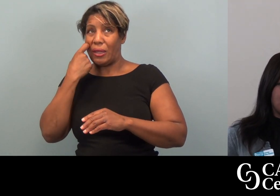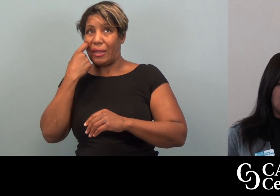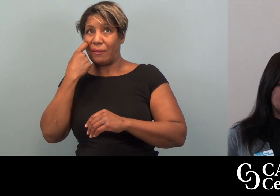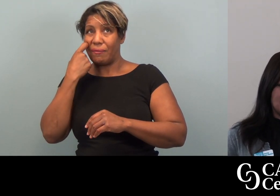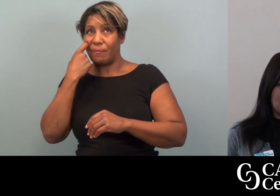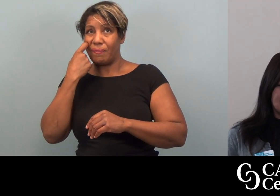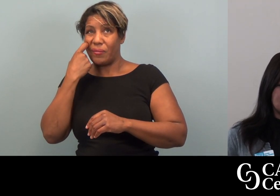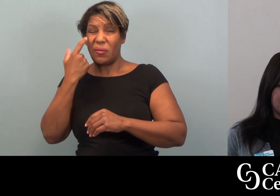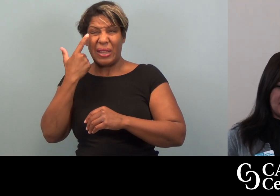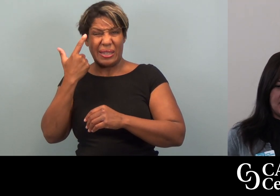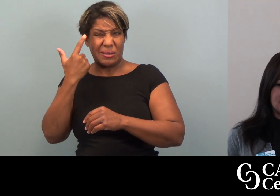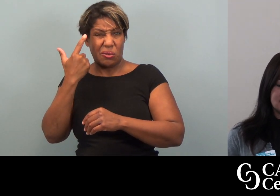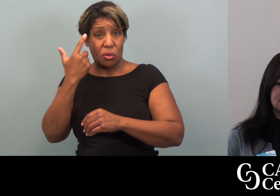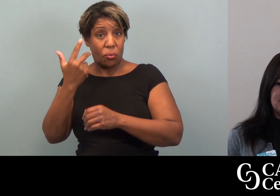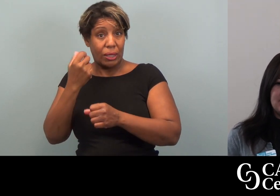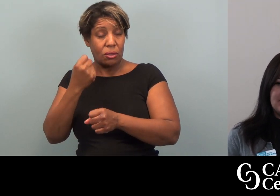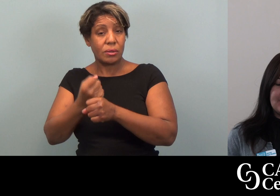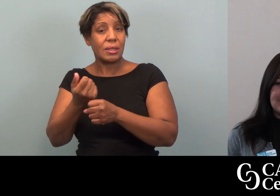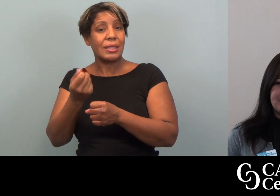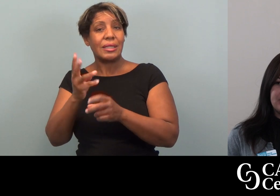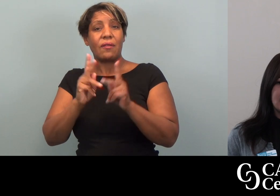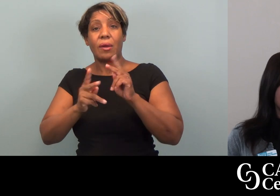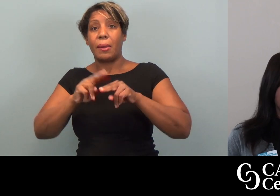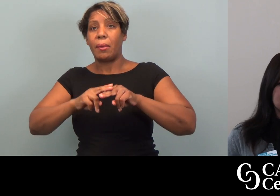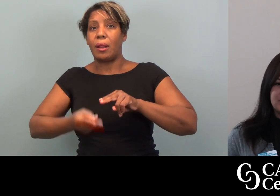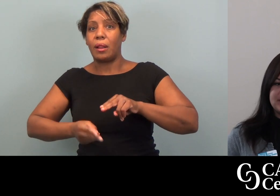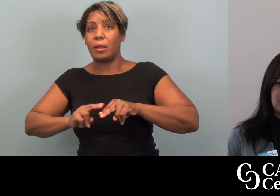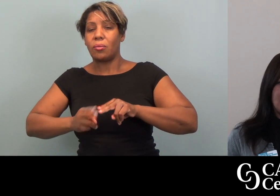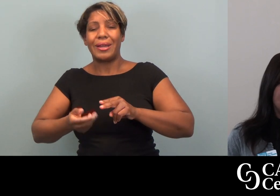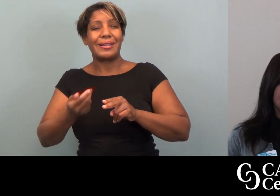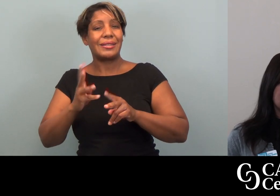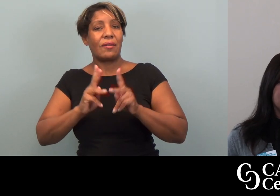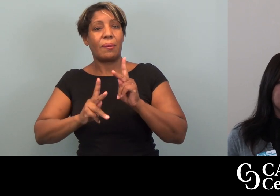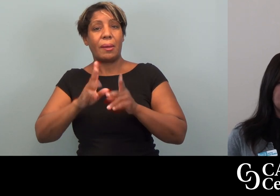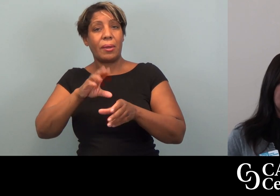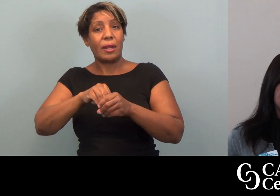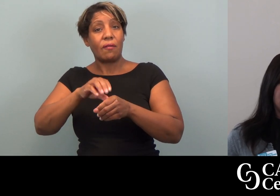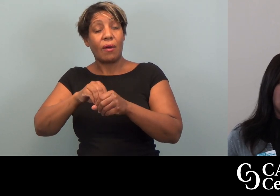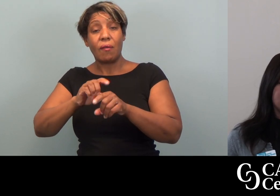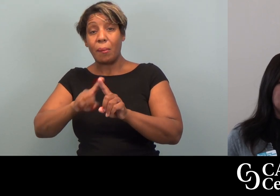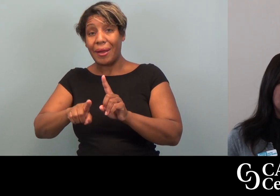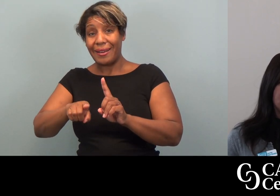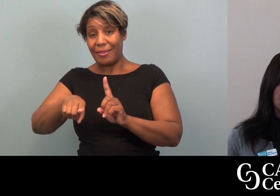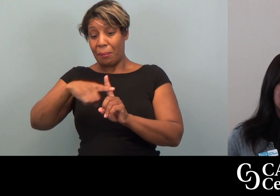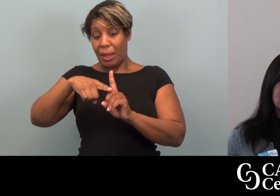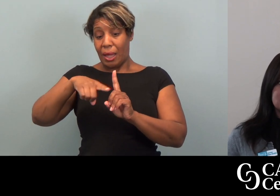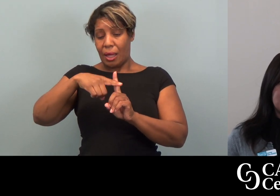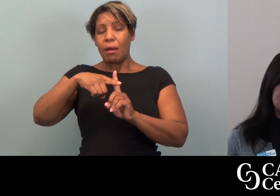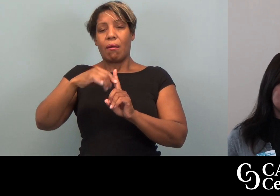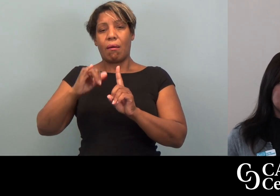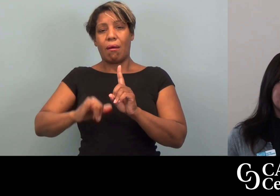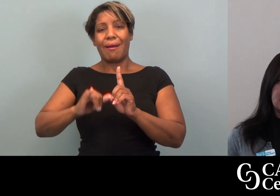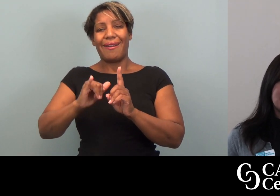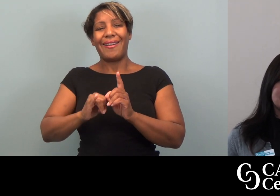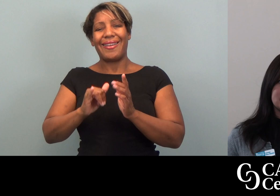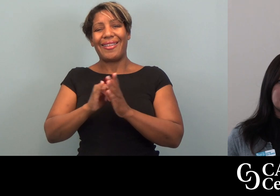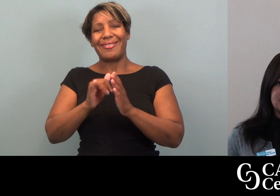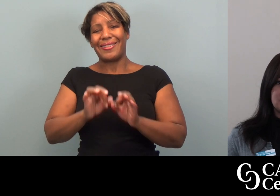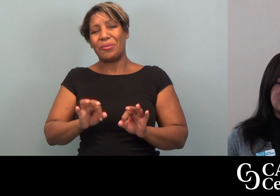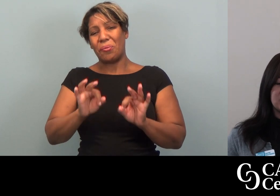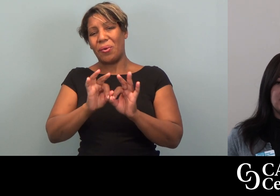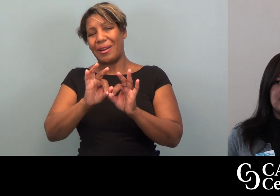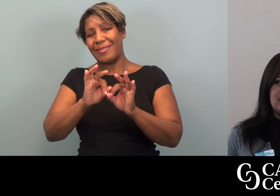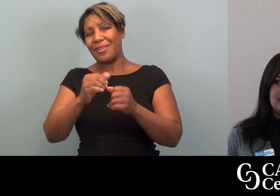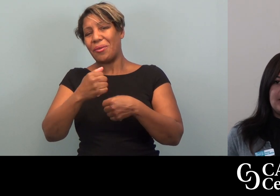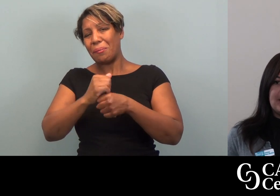over the course of the last three years. Lots of folks losing weight. Lots of folks getting involved. But the plus piece is what really makes it